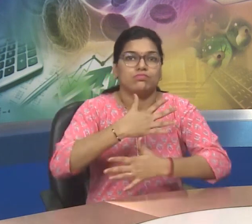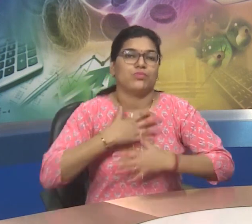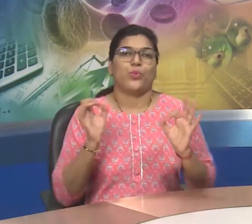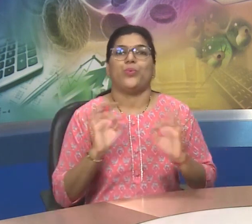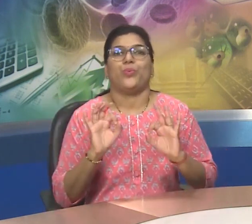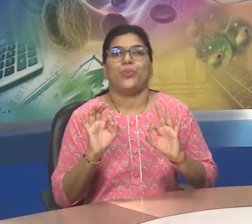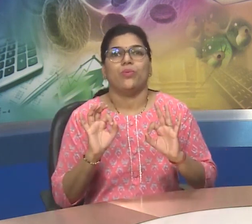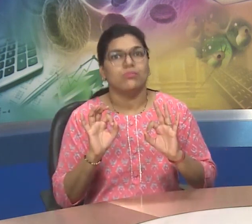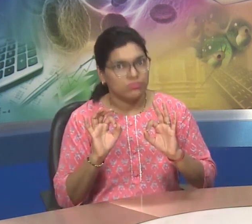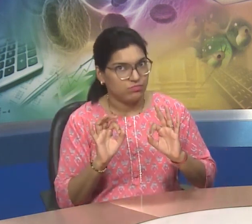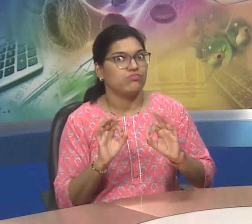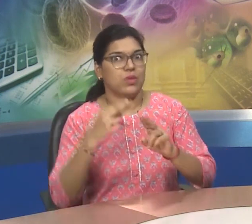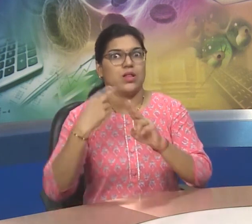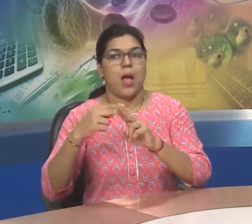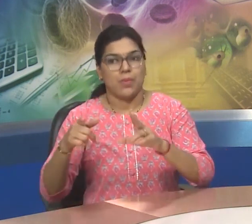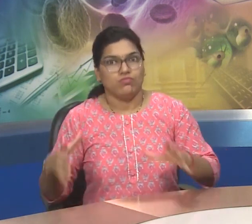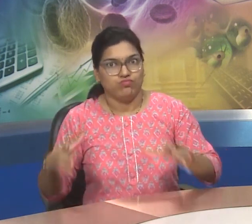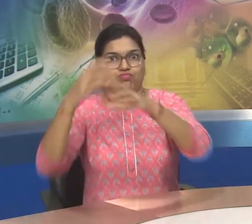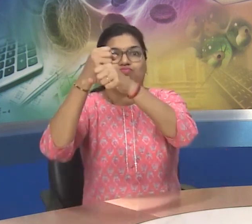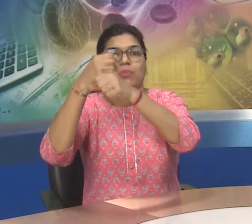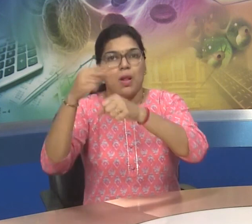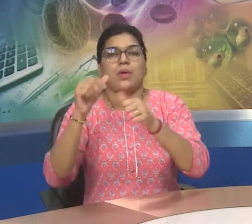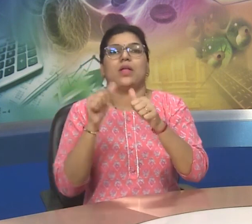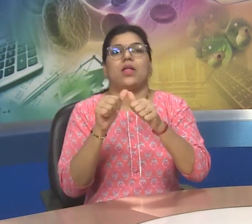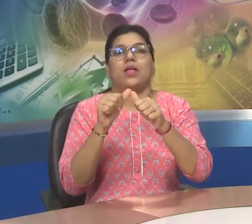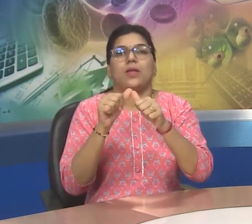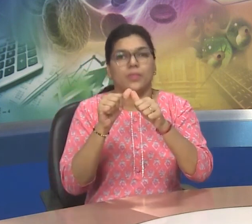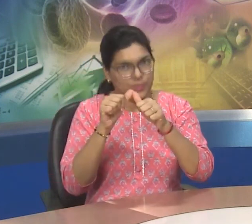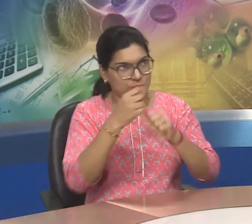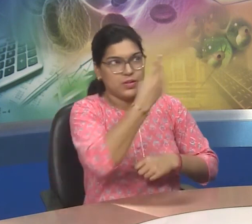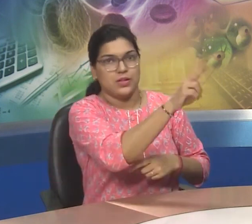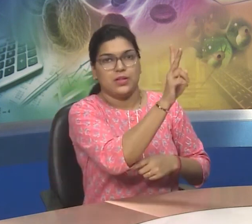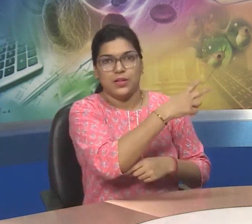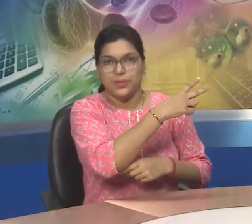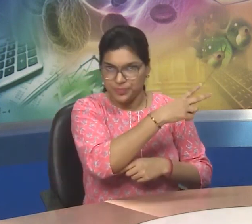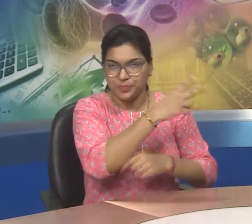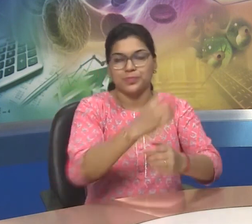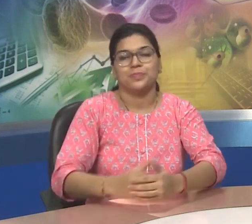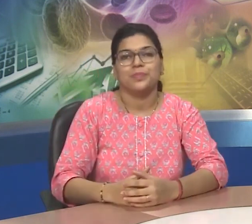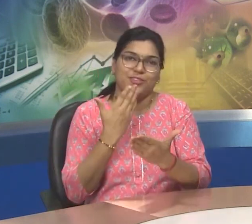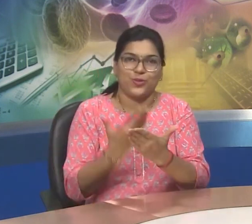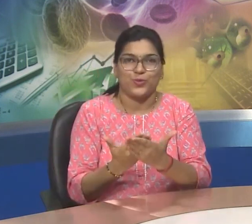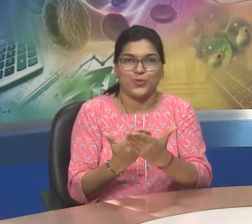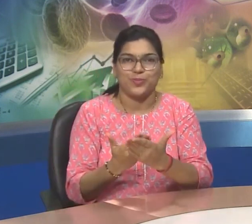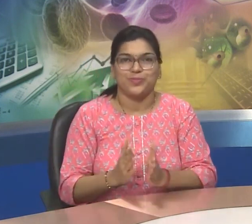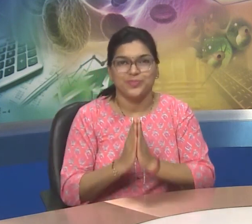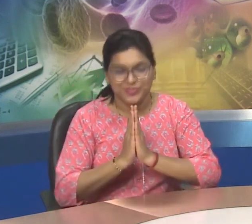water etc. That is called abiotic. Thank you. Namaste.